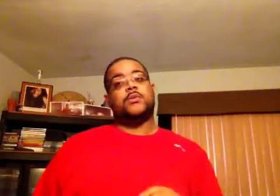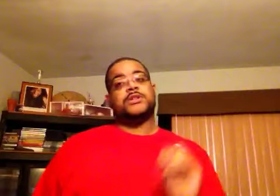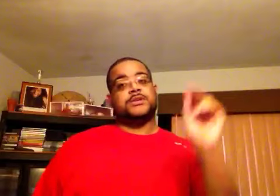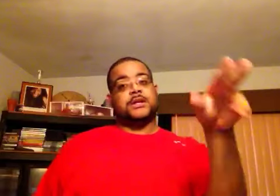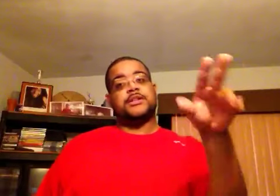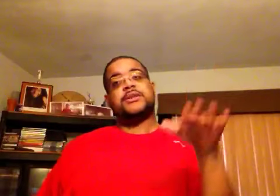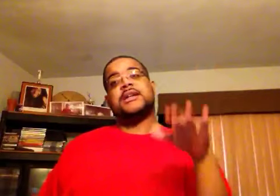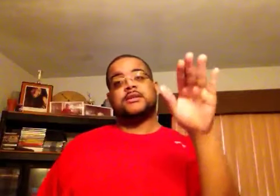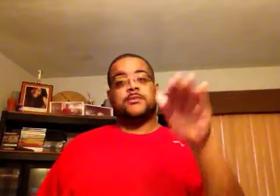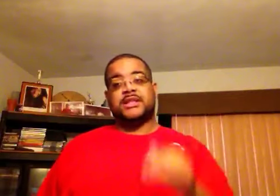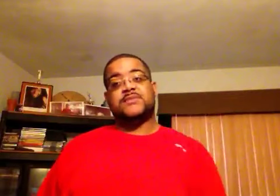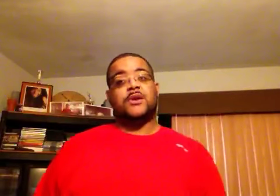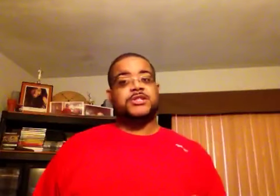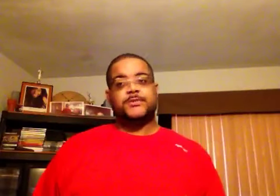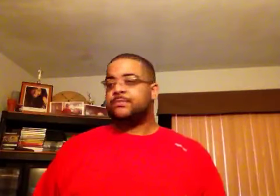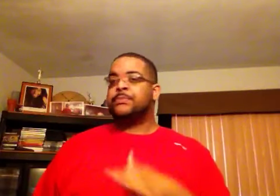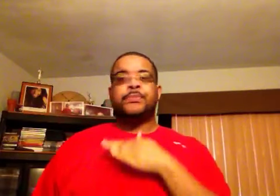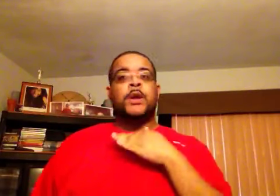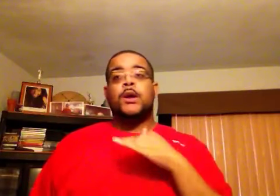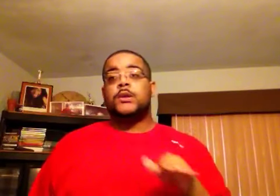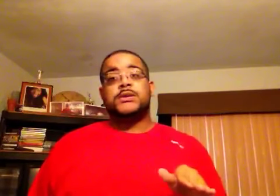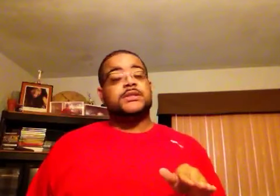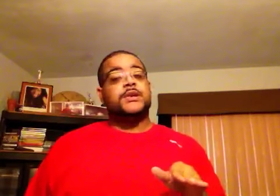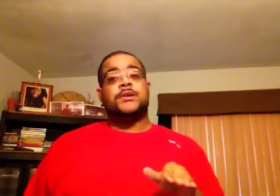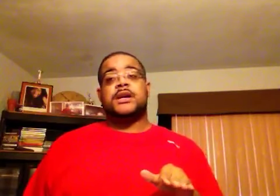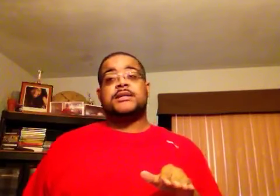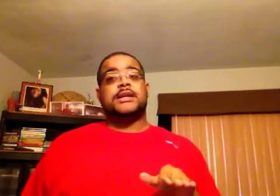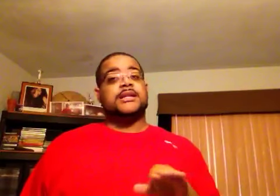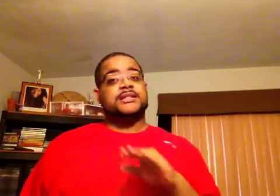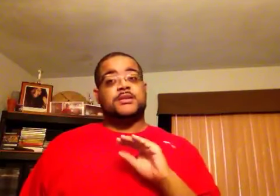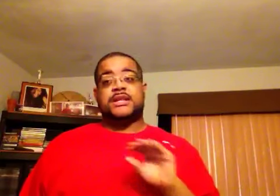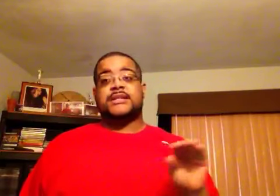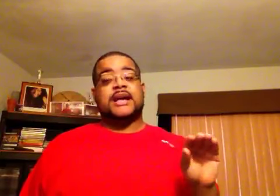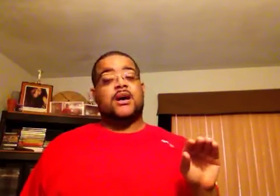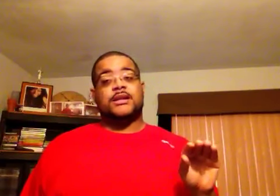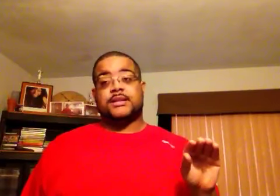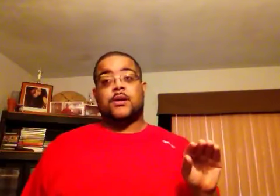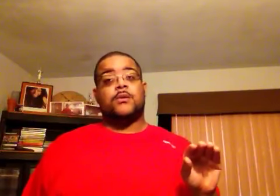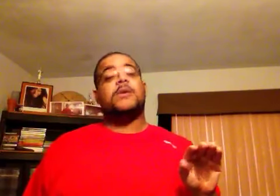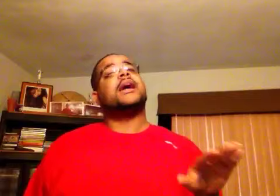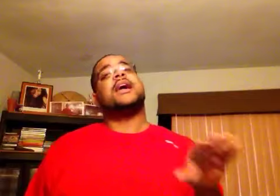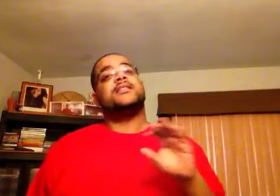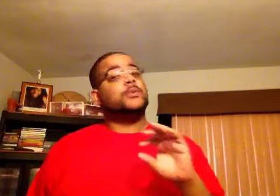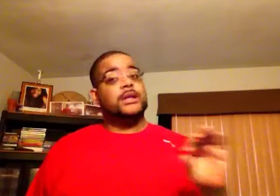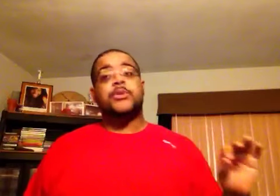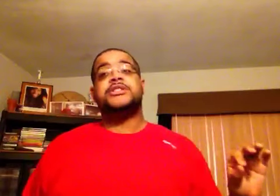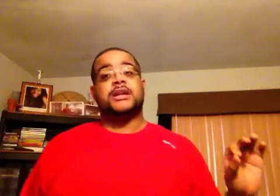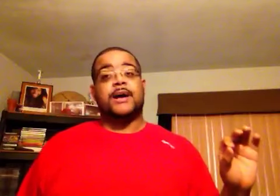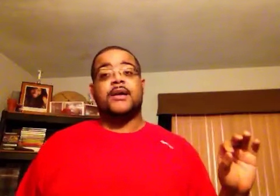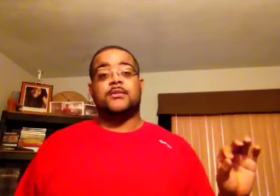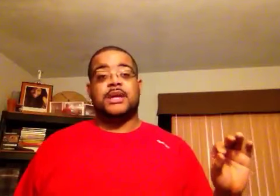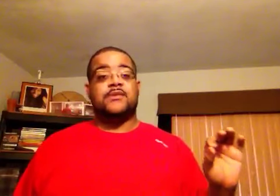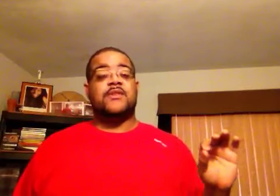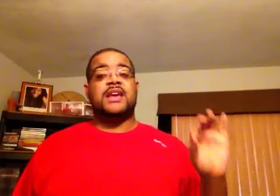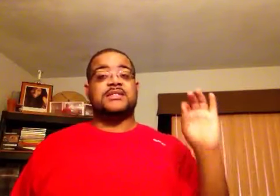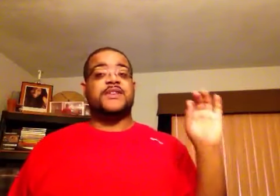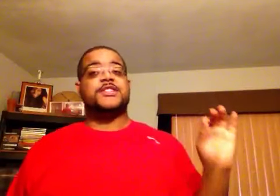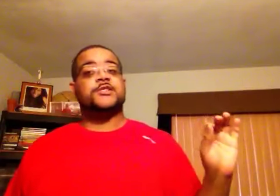on the original song that you guys know of, but this version, Luke still does it, and it still stands out on its own, and I have to really appreciate about him. Even if he has a feature,